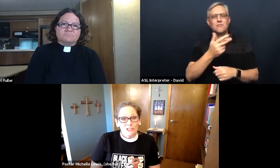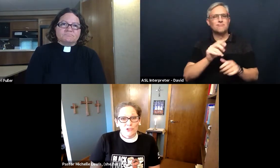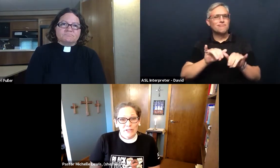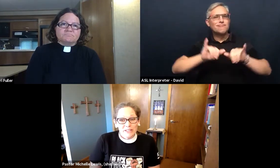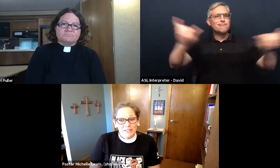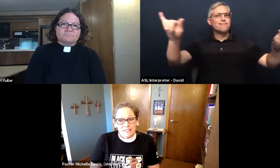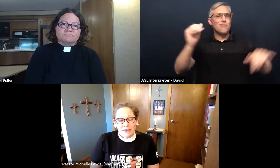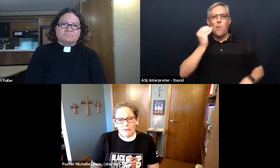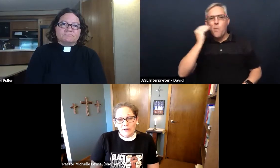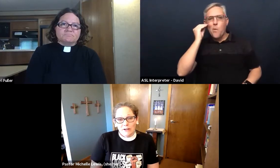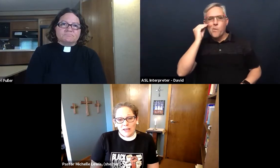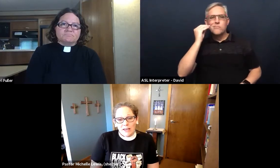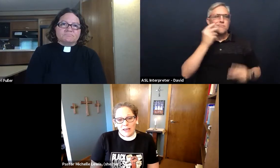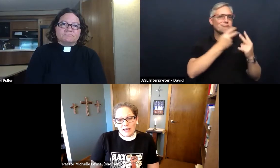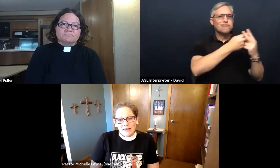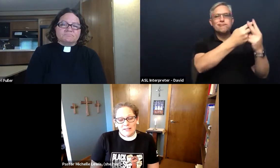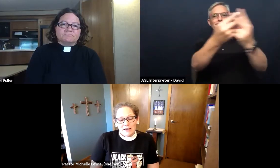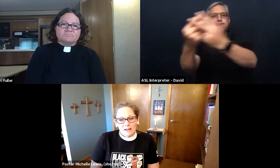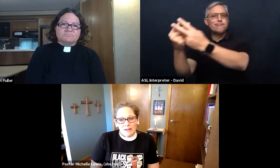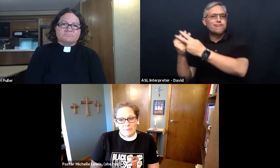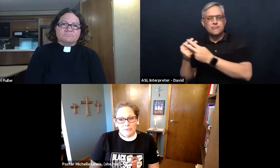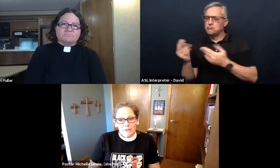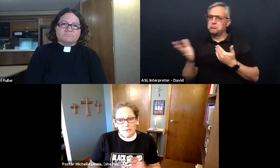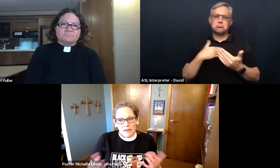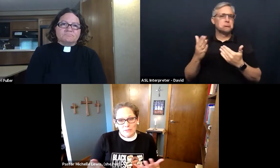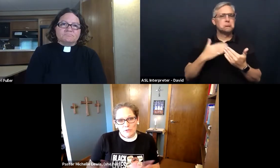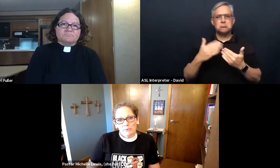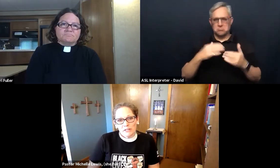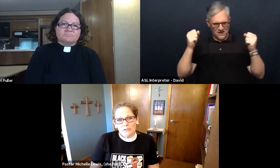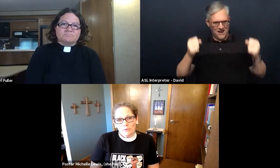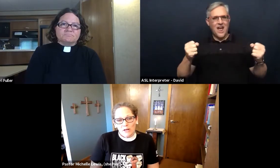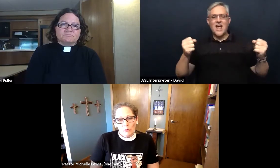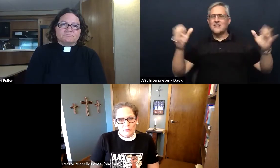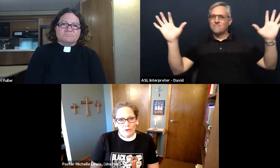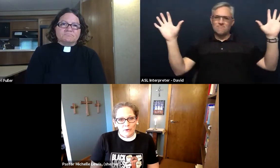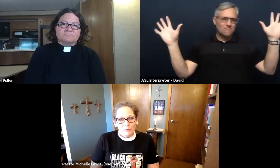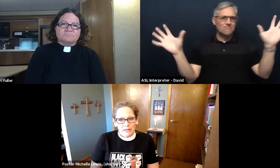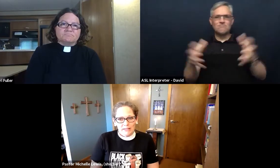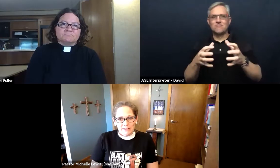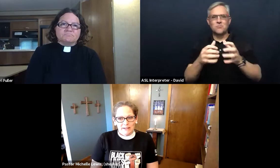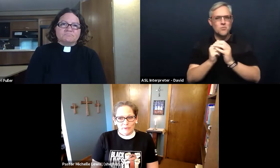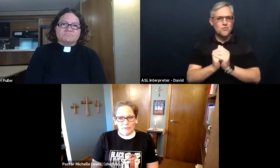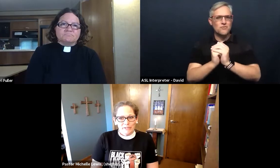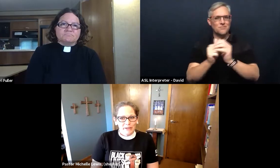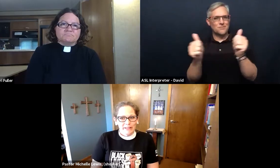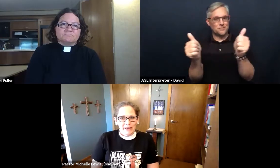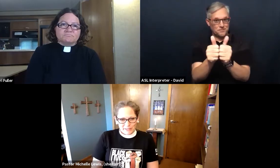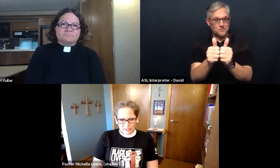join in together. And as worship leaders, we'll help you know when we're doing that. So